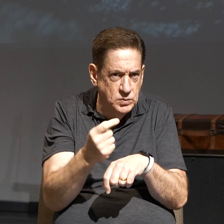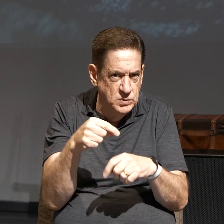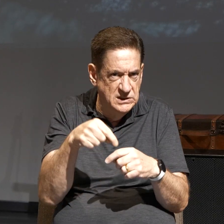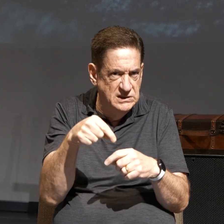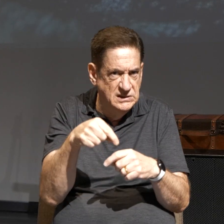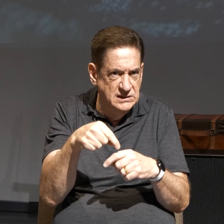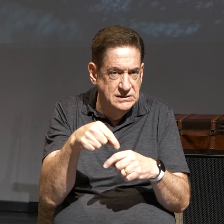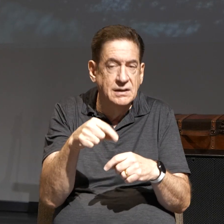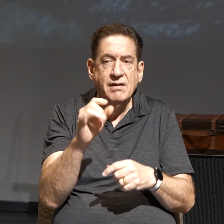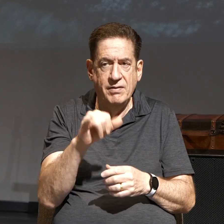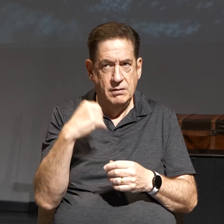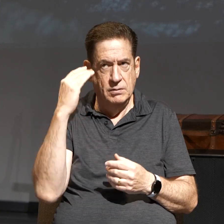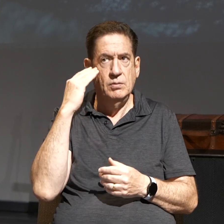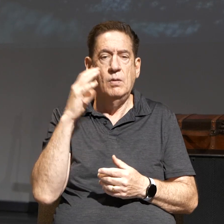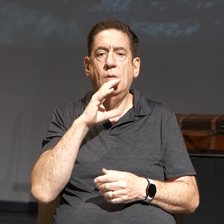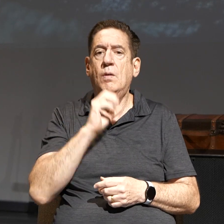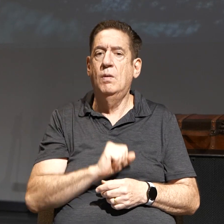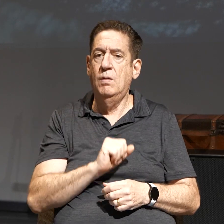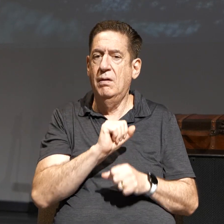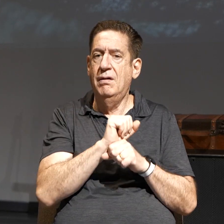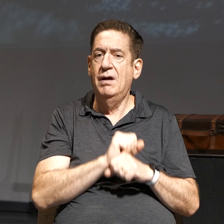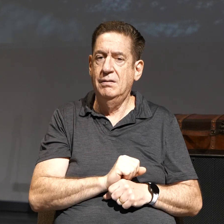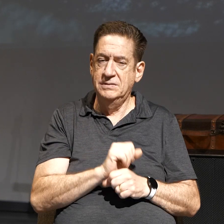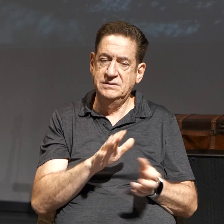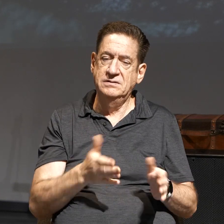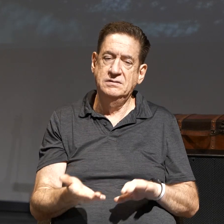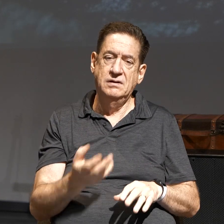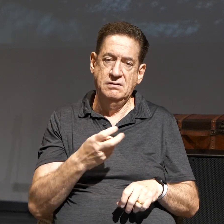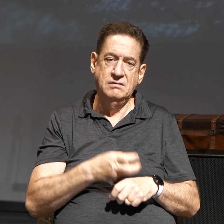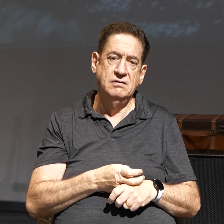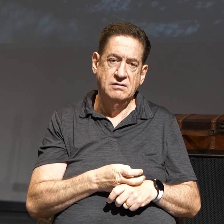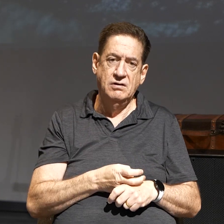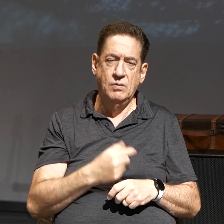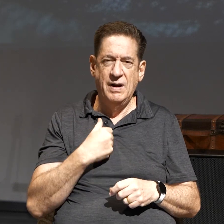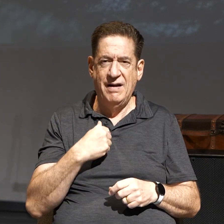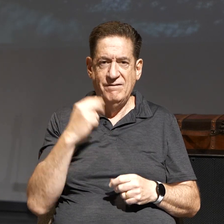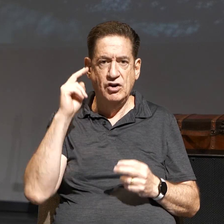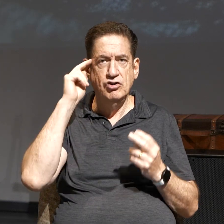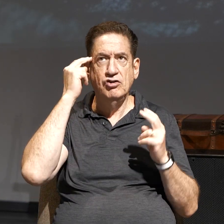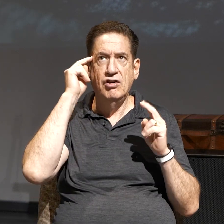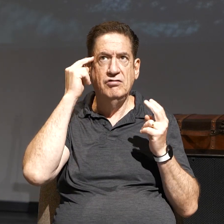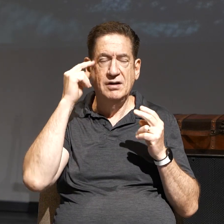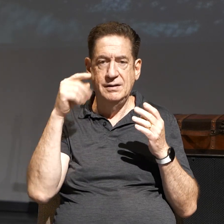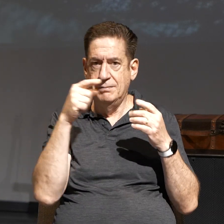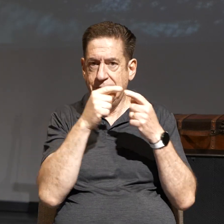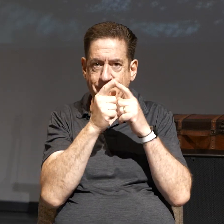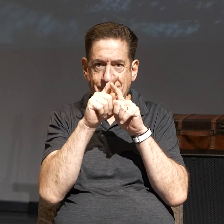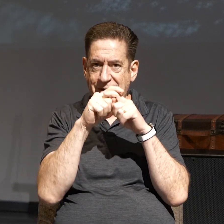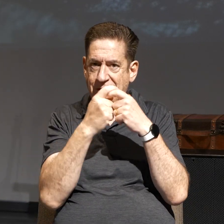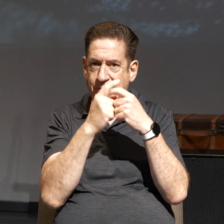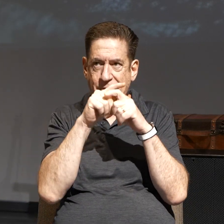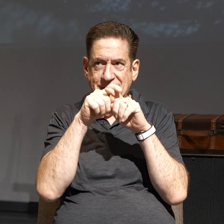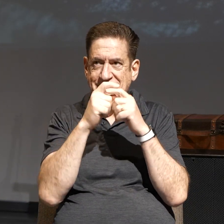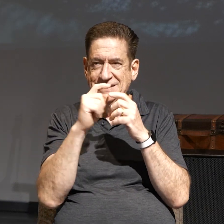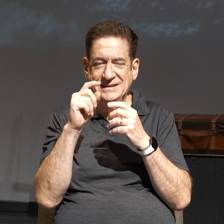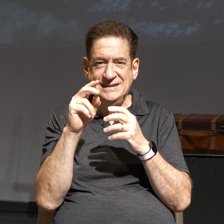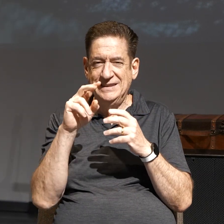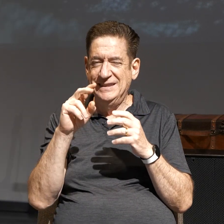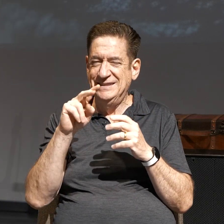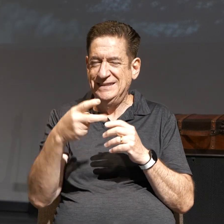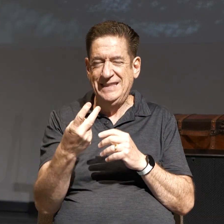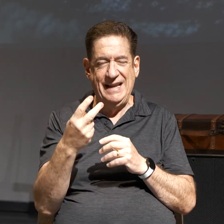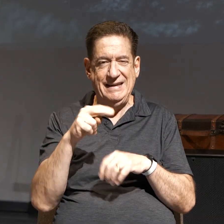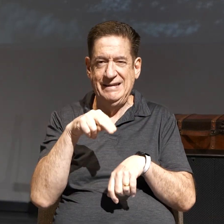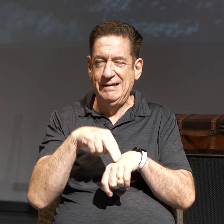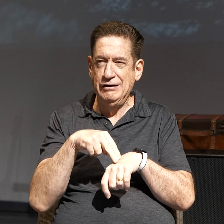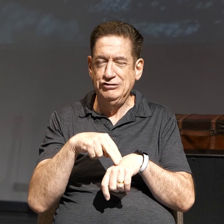this, I know this, old habits die hard. We've got these neural pathways that are second nature instincts within